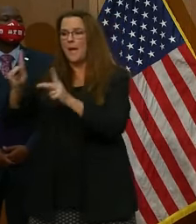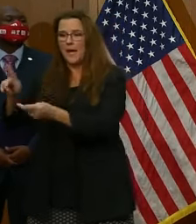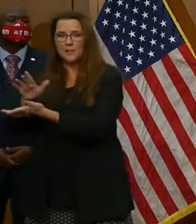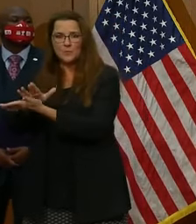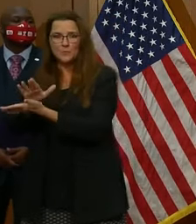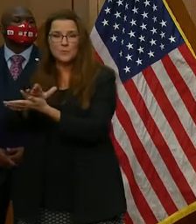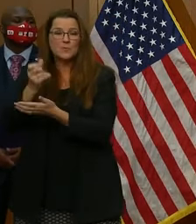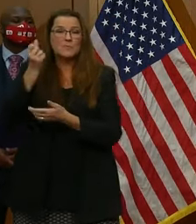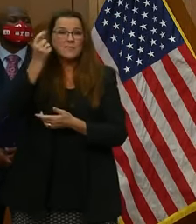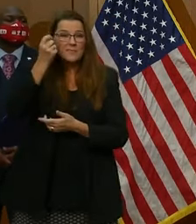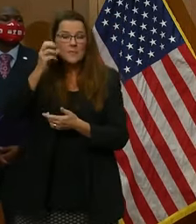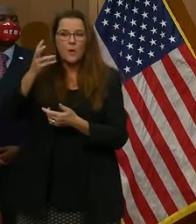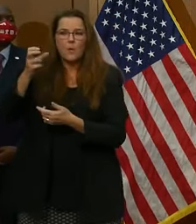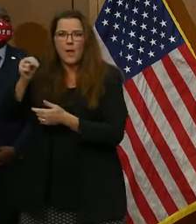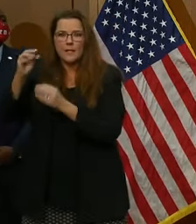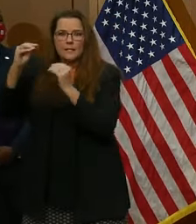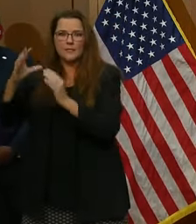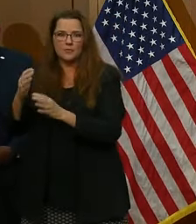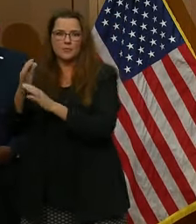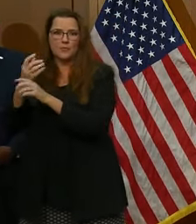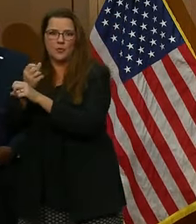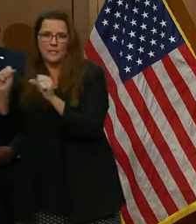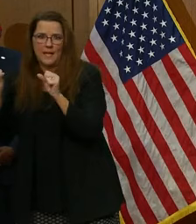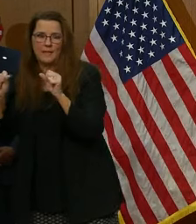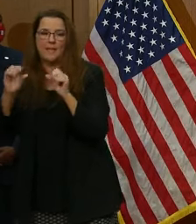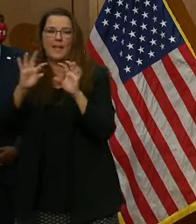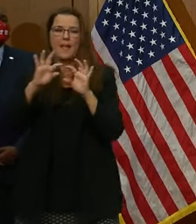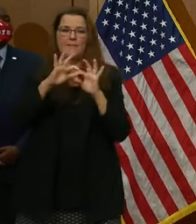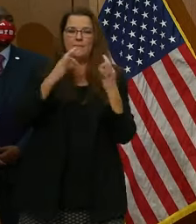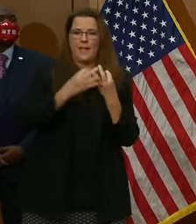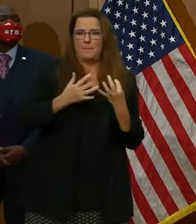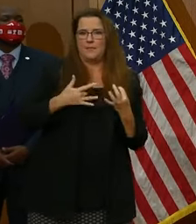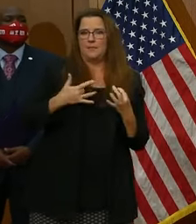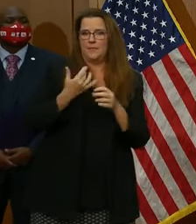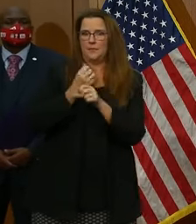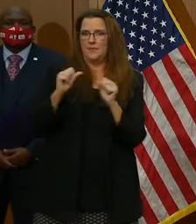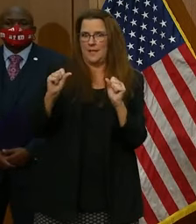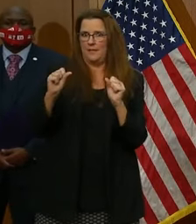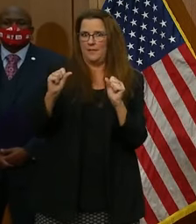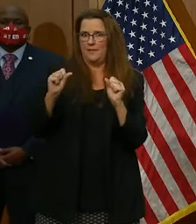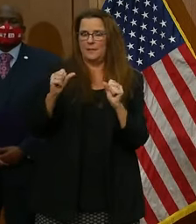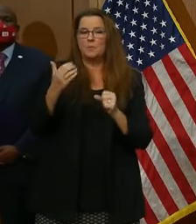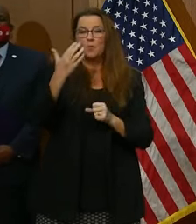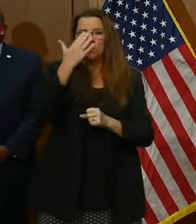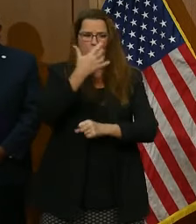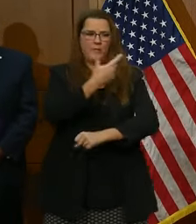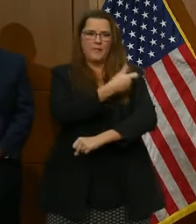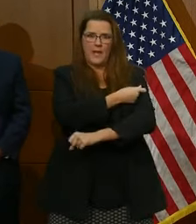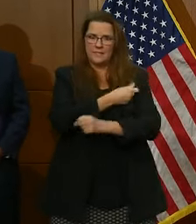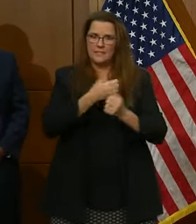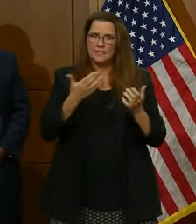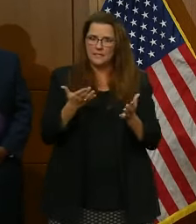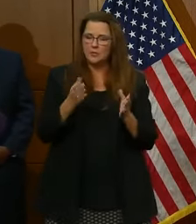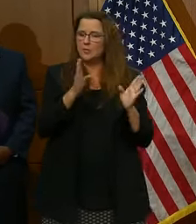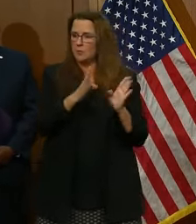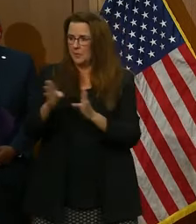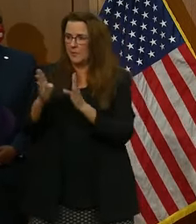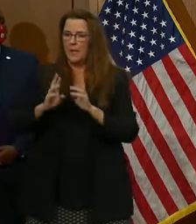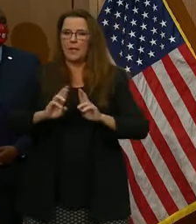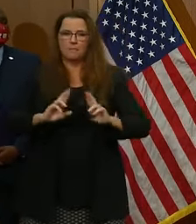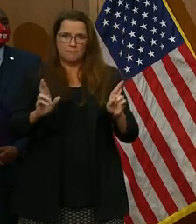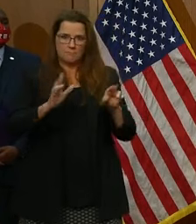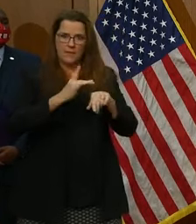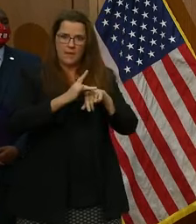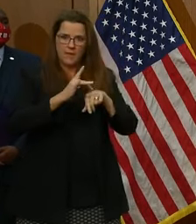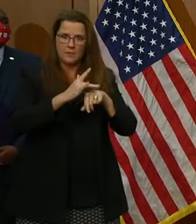safe and when our families feel safe. We know that the vaccine is here and with a plan is available. The guidance that the